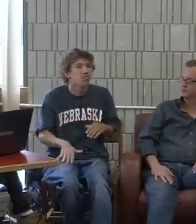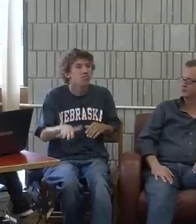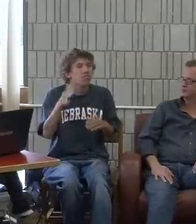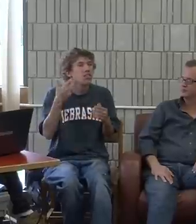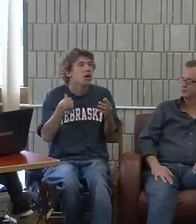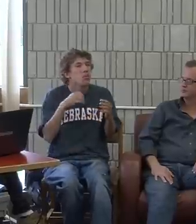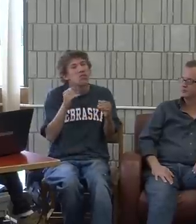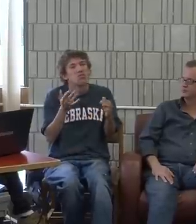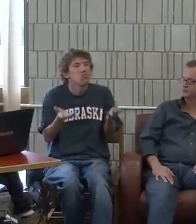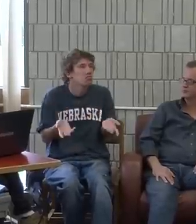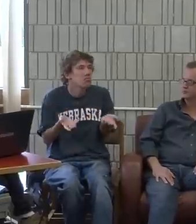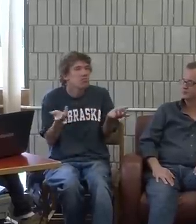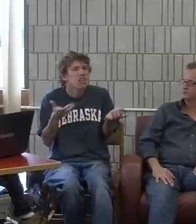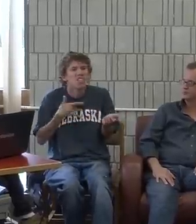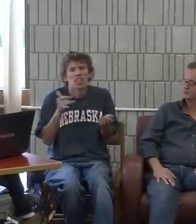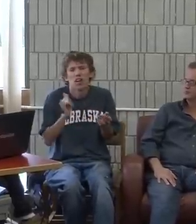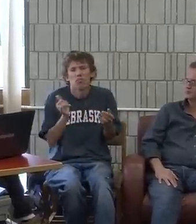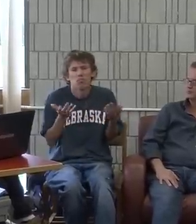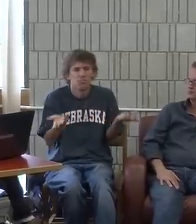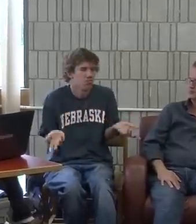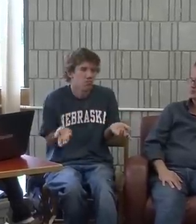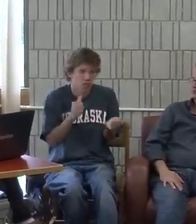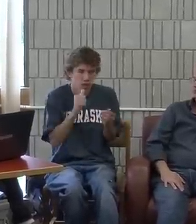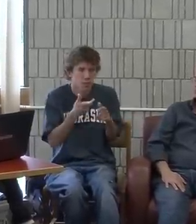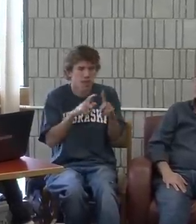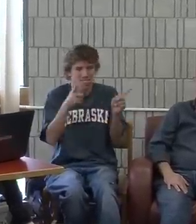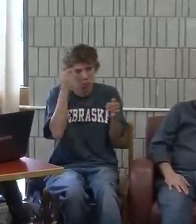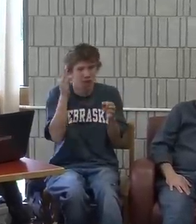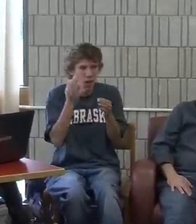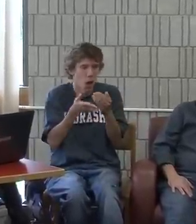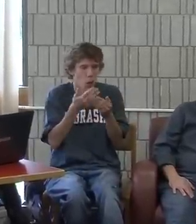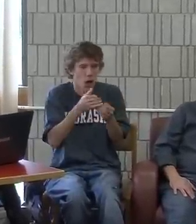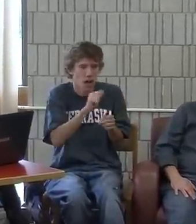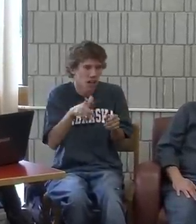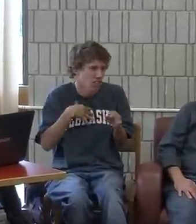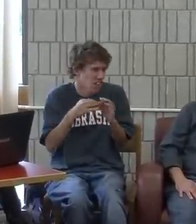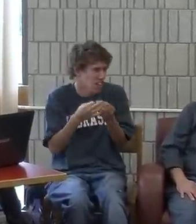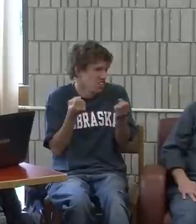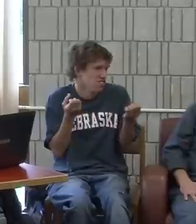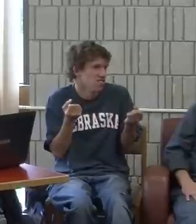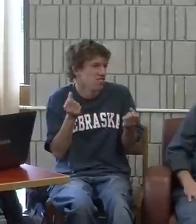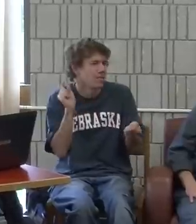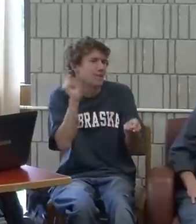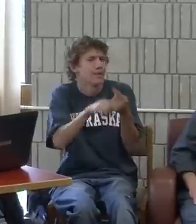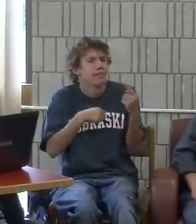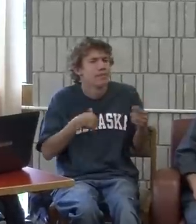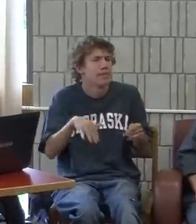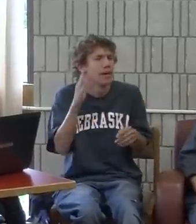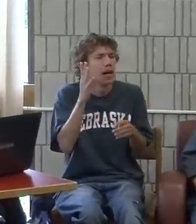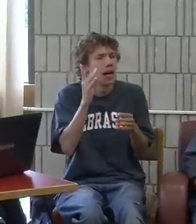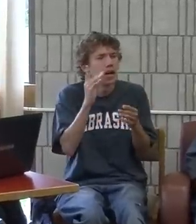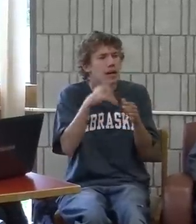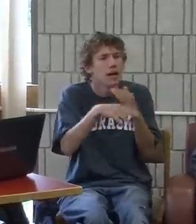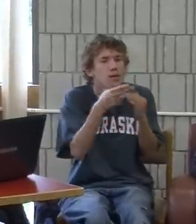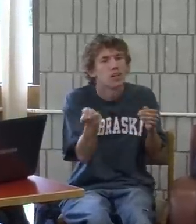When I was born, I felt like I was like everyone else. Because almost my entire family signs.